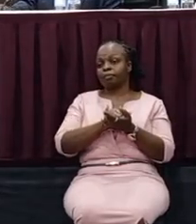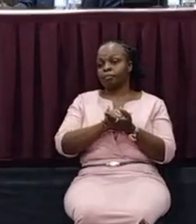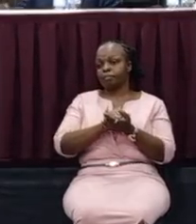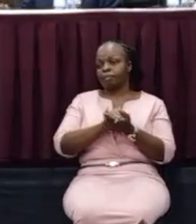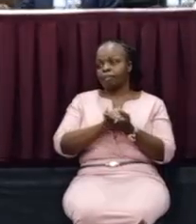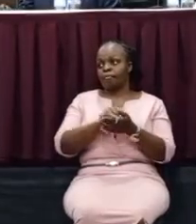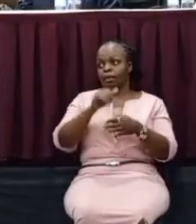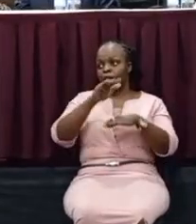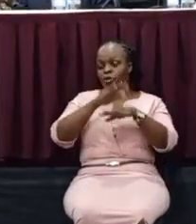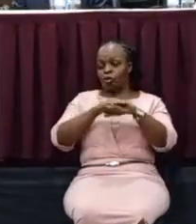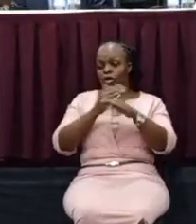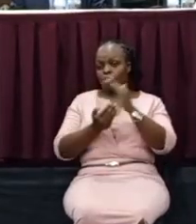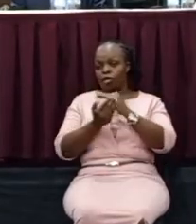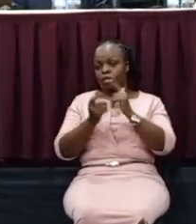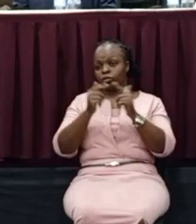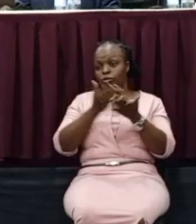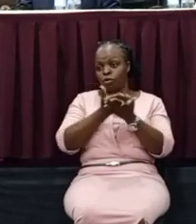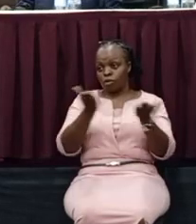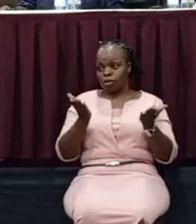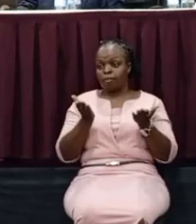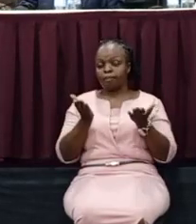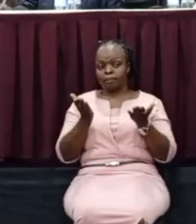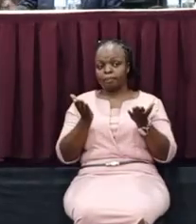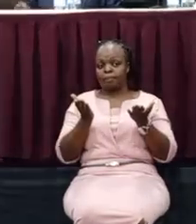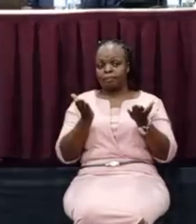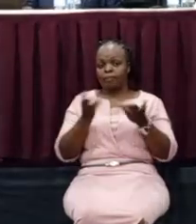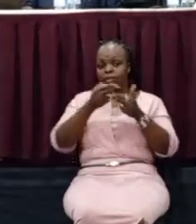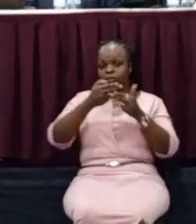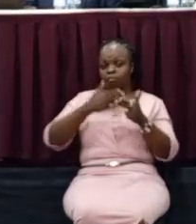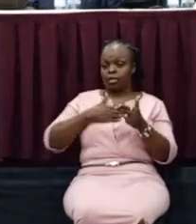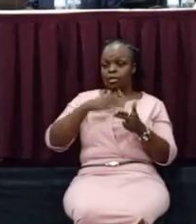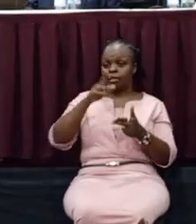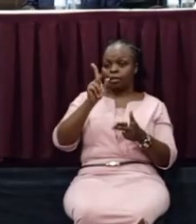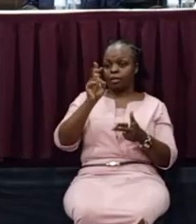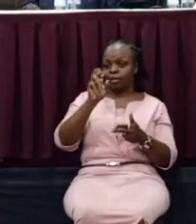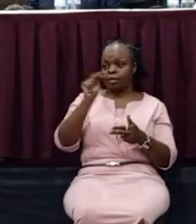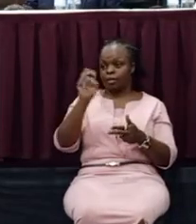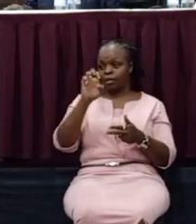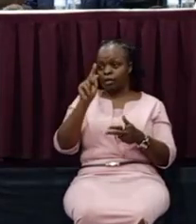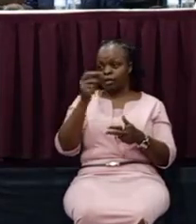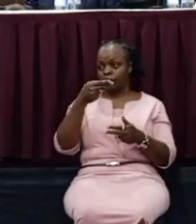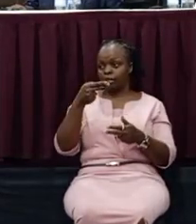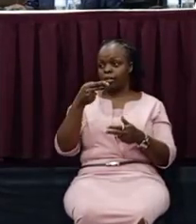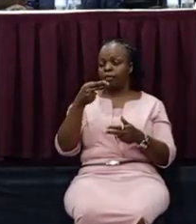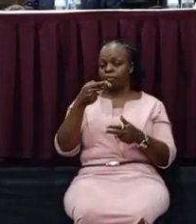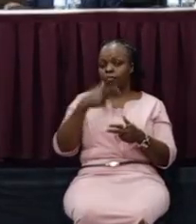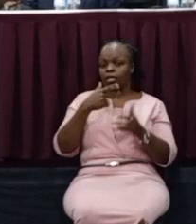Good morning to you all. Good morning. My name is Kenneth Biong. I represent the